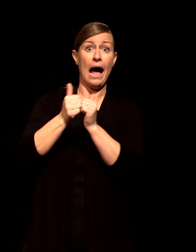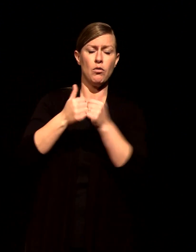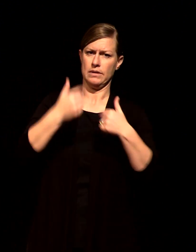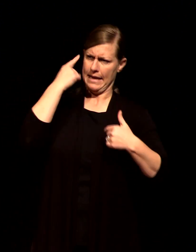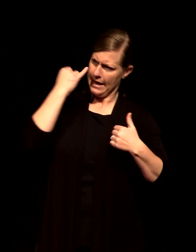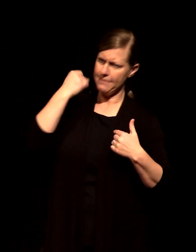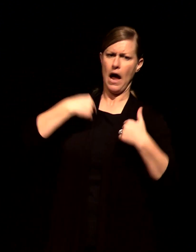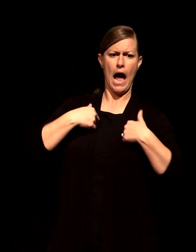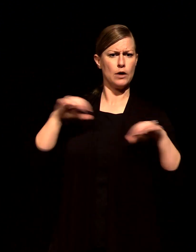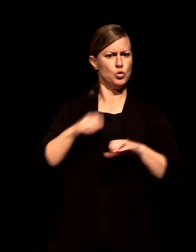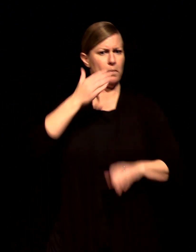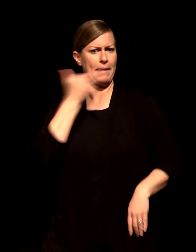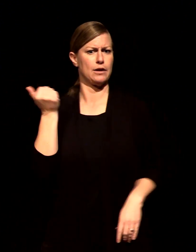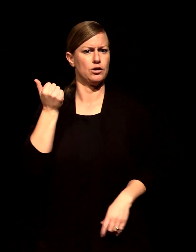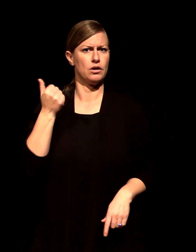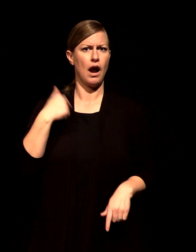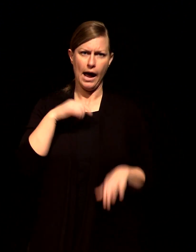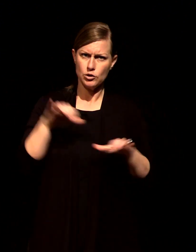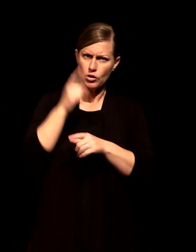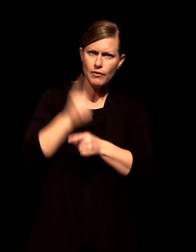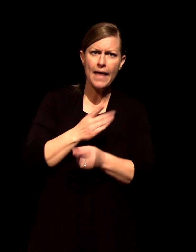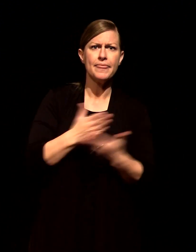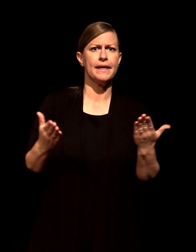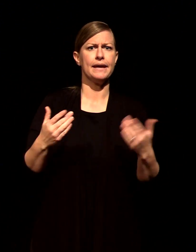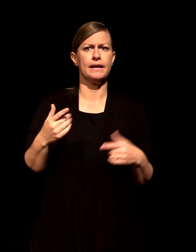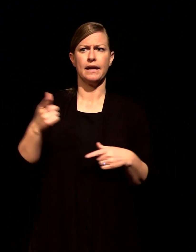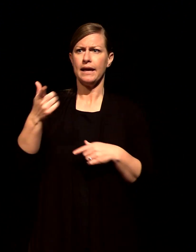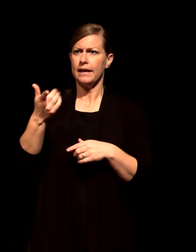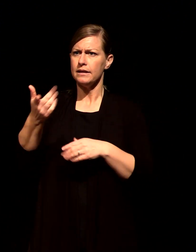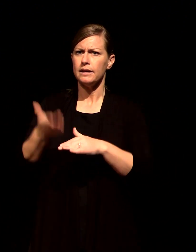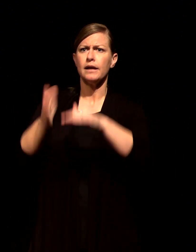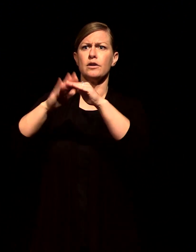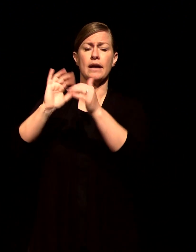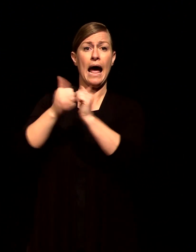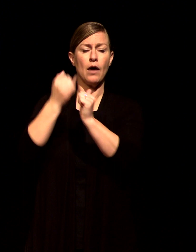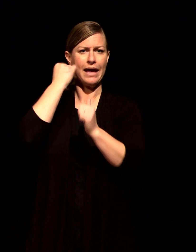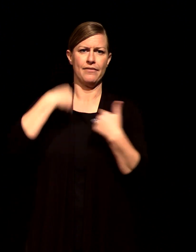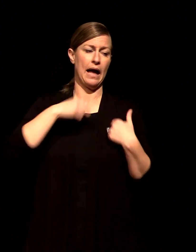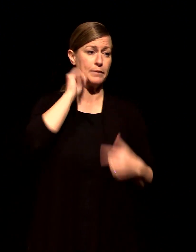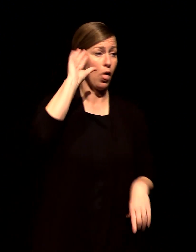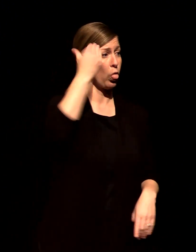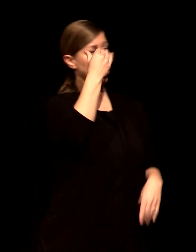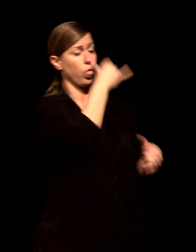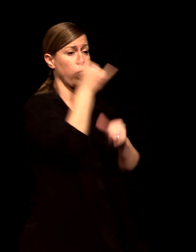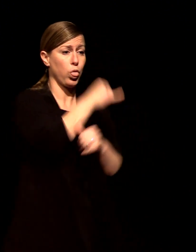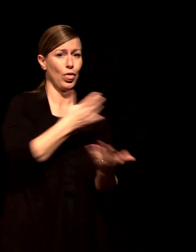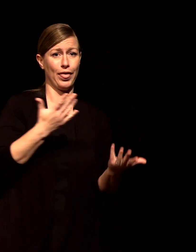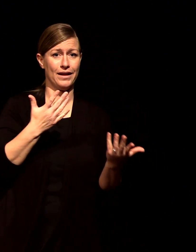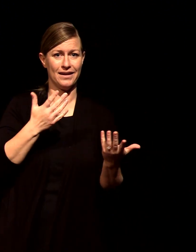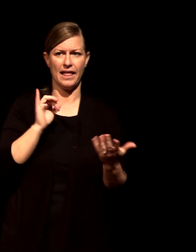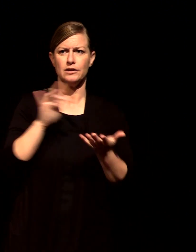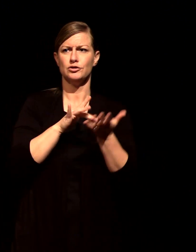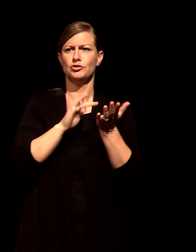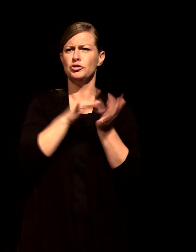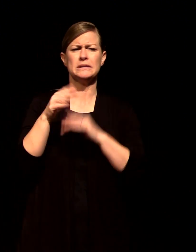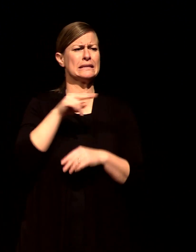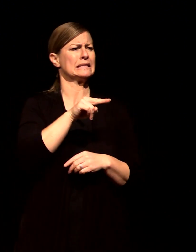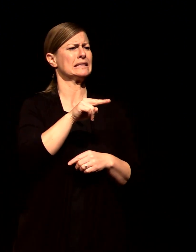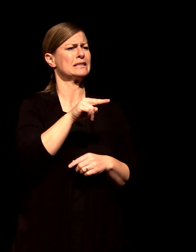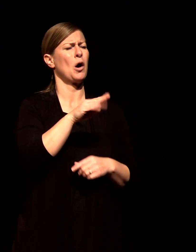it's enlarged by me not being a doofus let's be honest as if God's looking at me and he's just like oh just don't make my job any